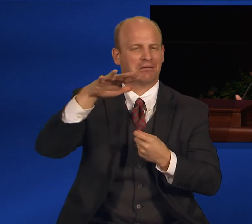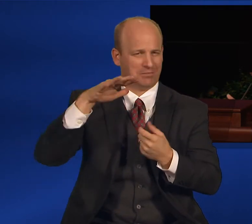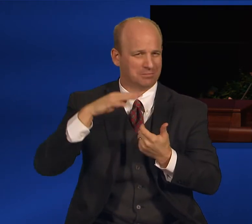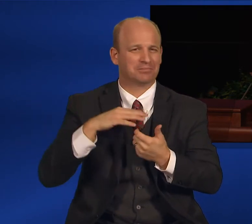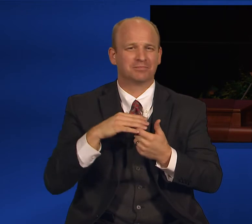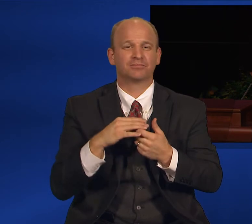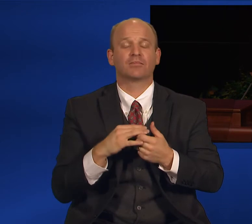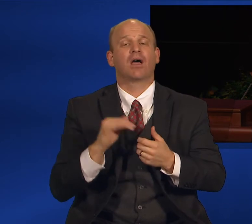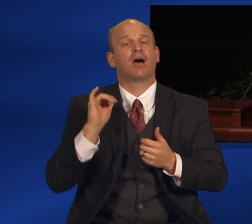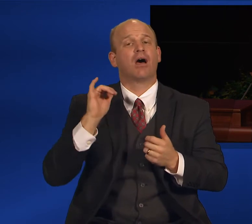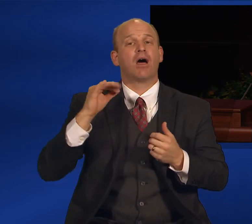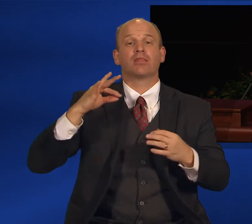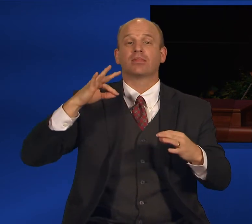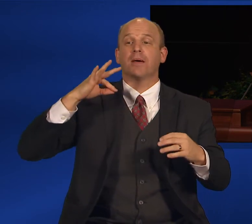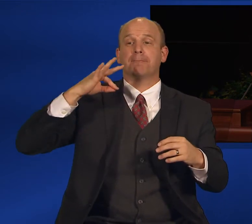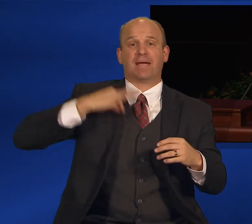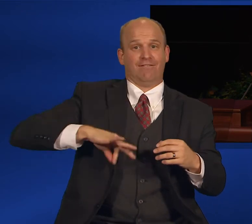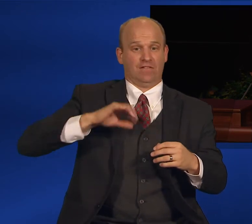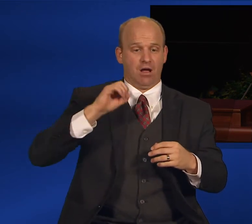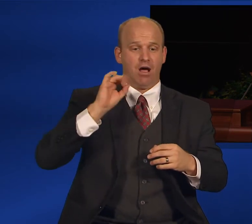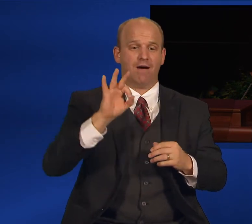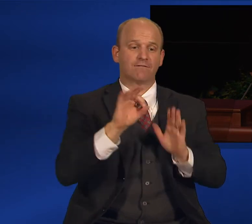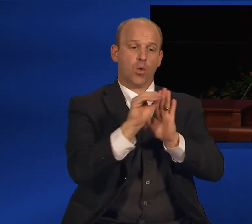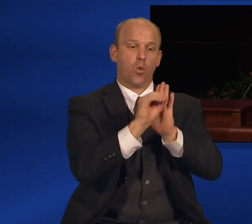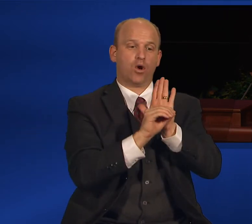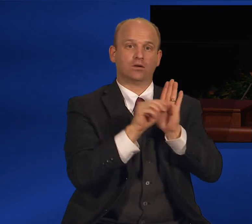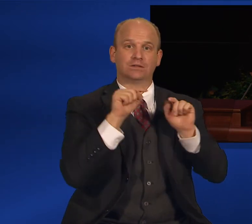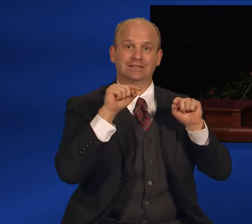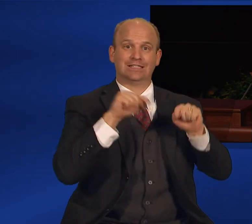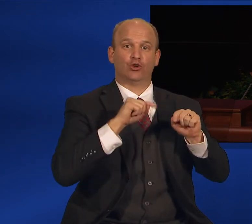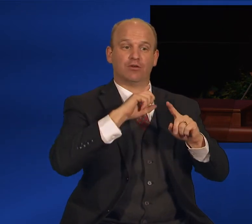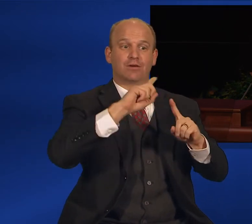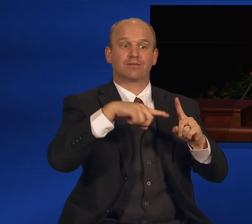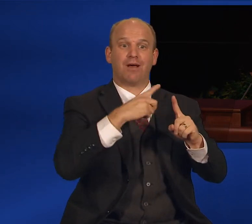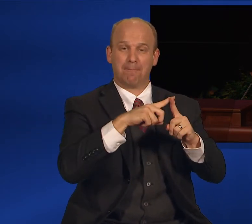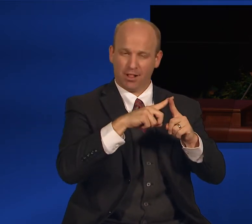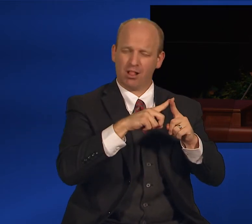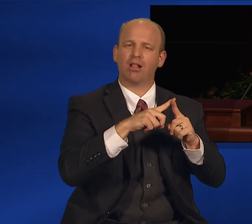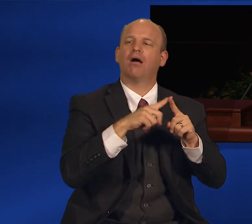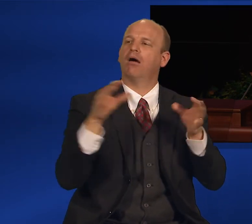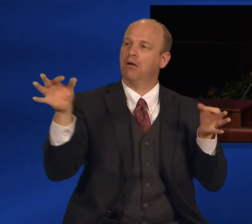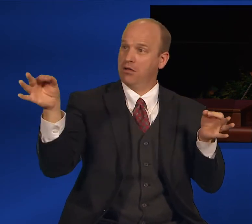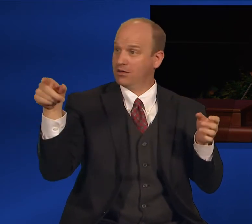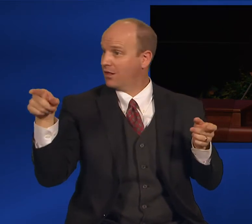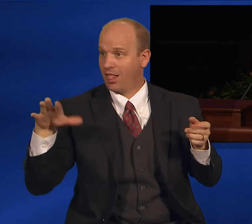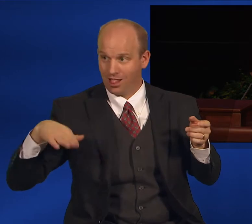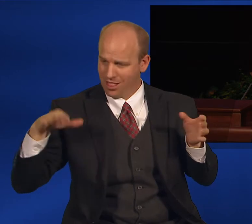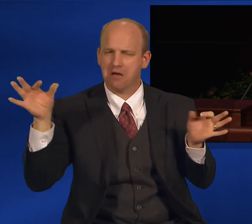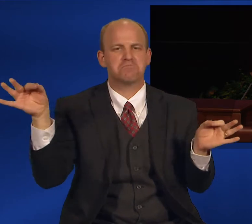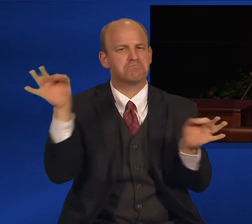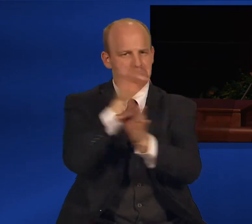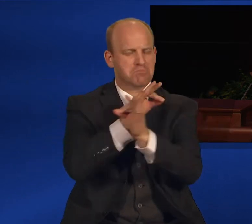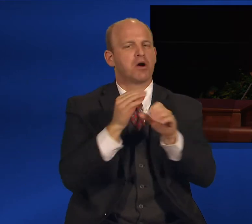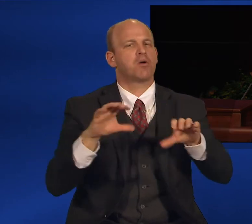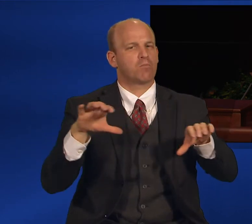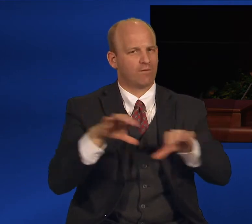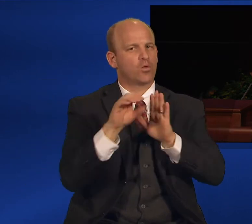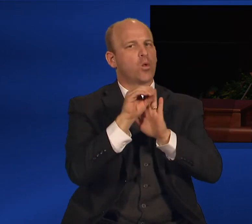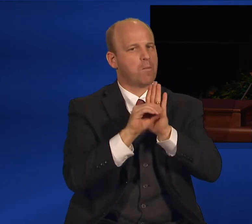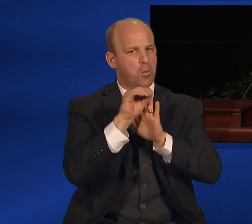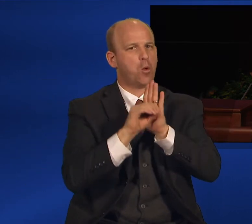With the benefit of vicarious rites, we offer them in the temples of God, even those